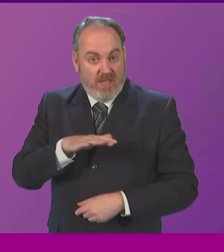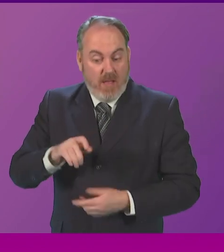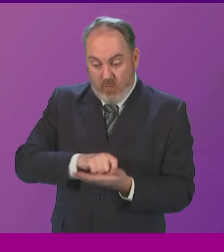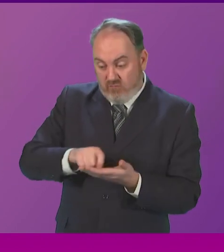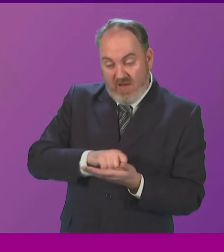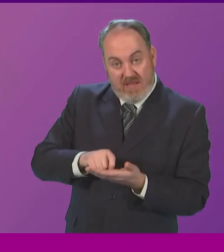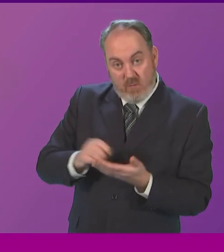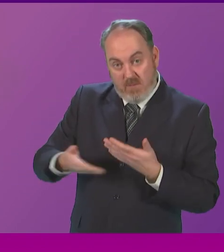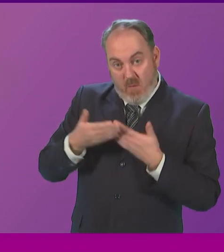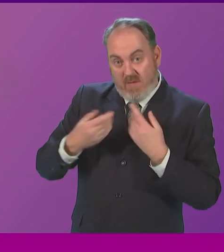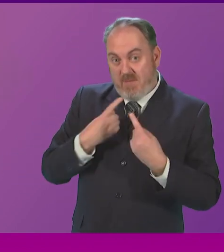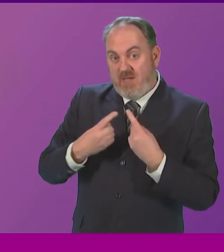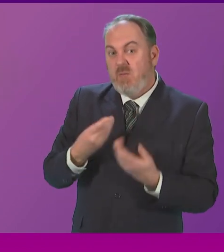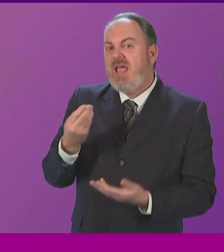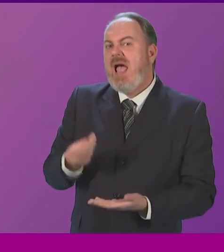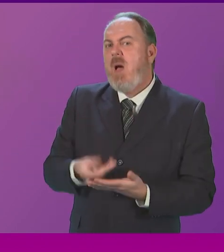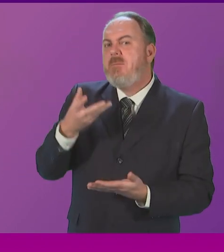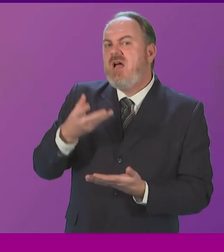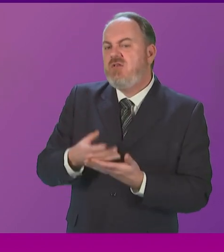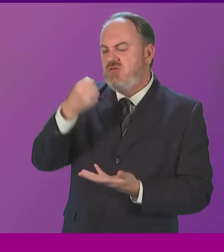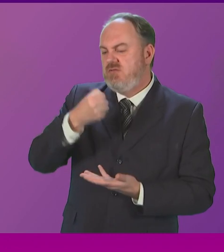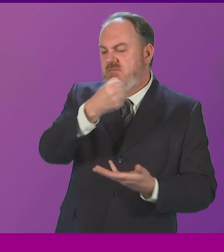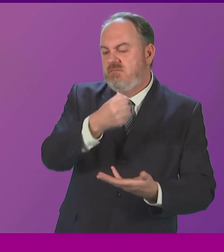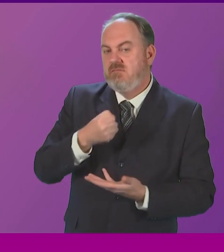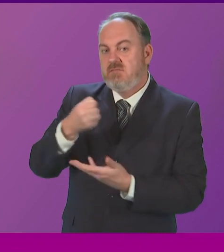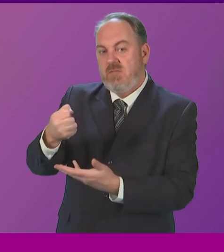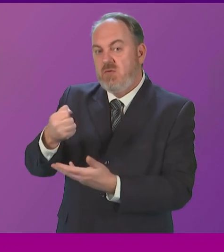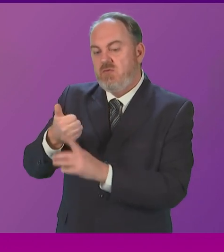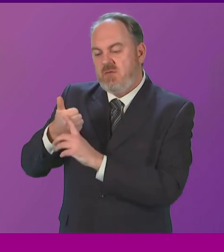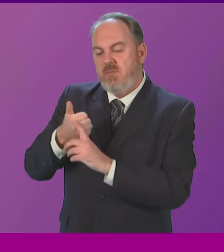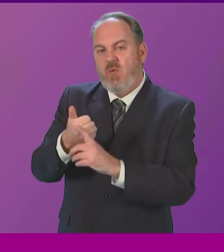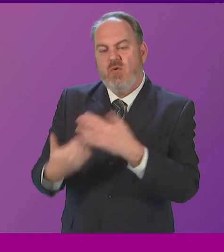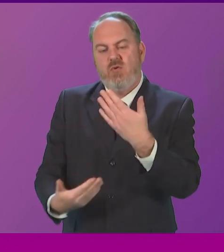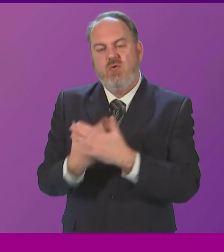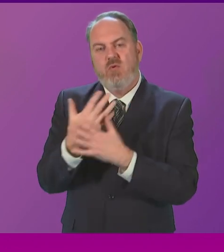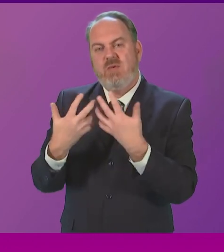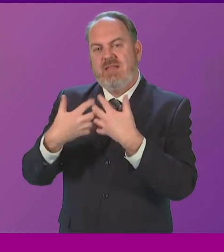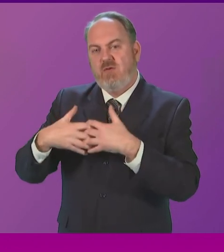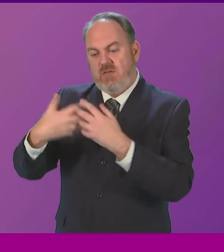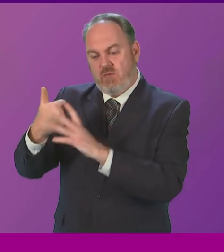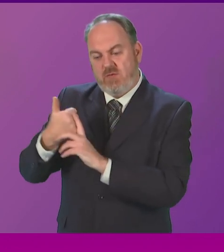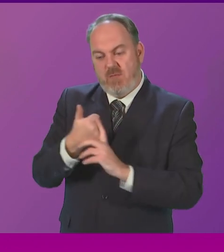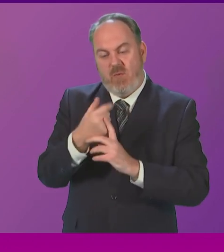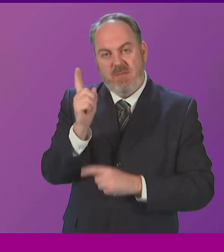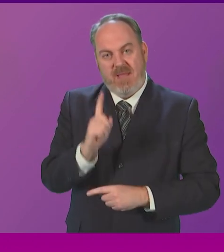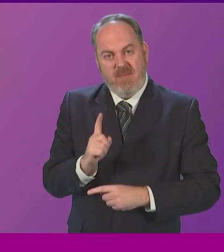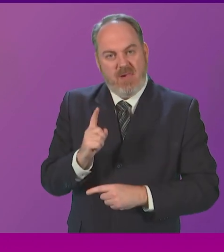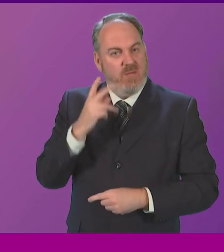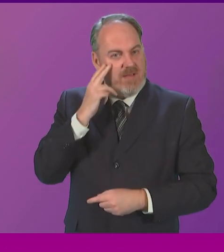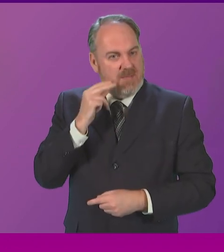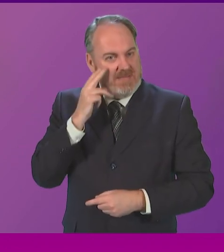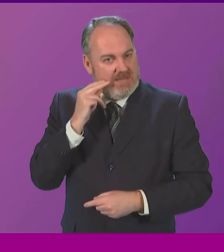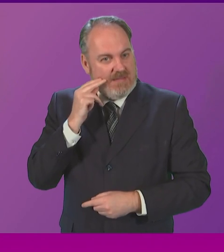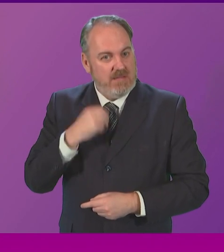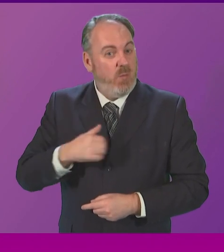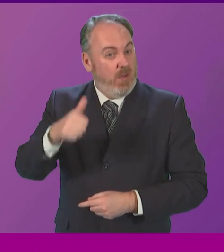with details of how much money there is going into those particular diabetic technologies. It is a tragedy that people, one of the greatest predictors of